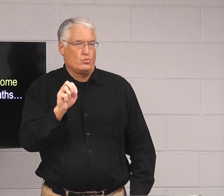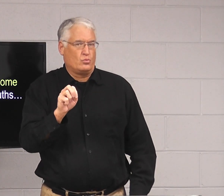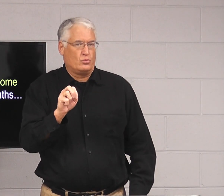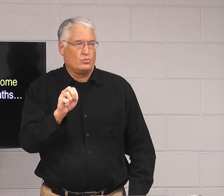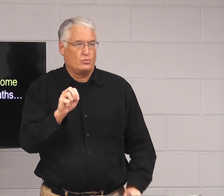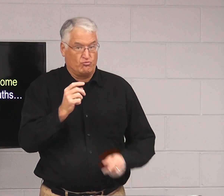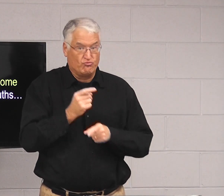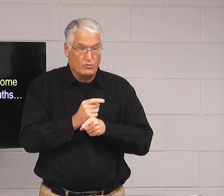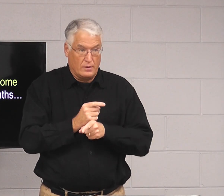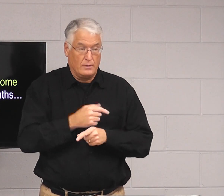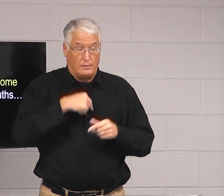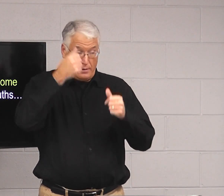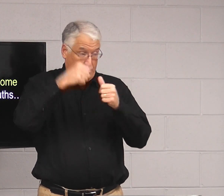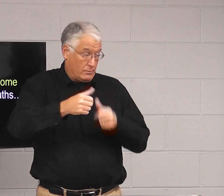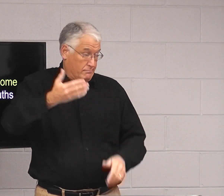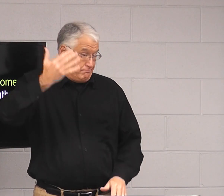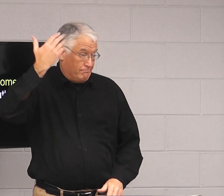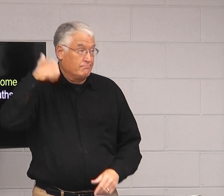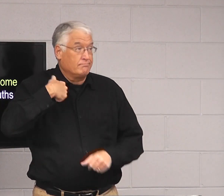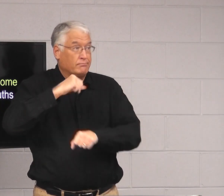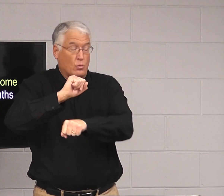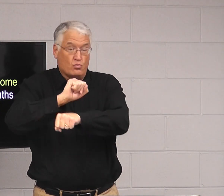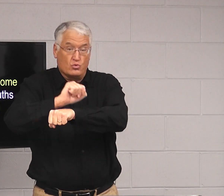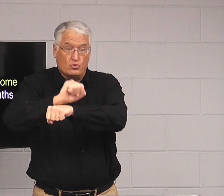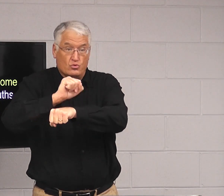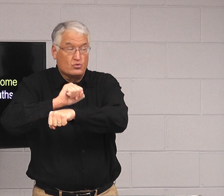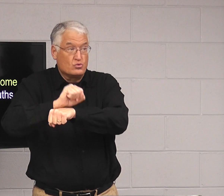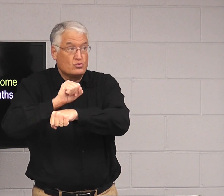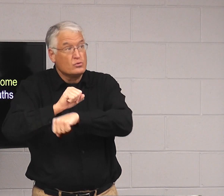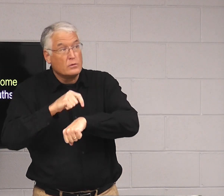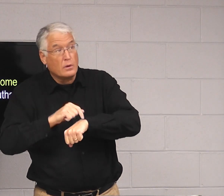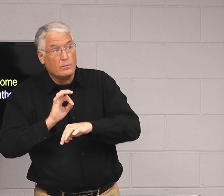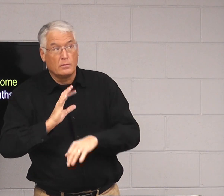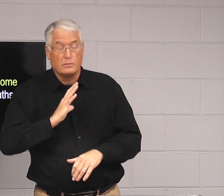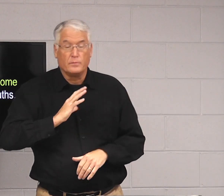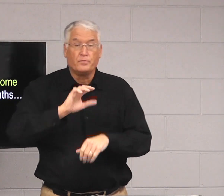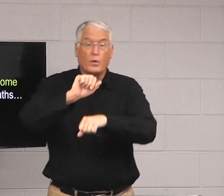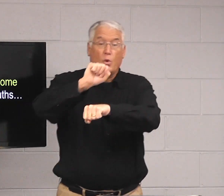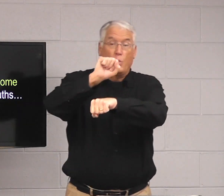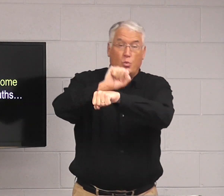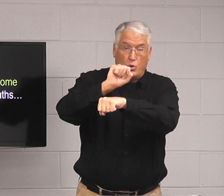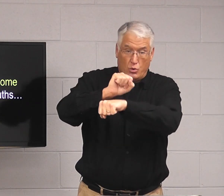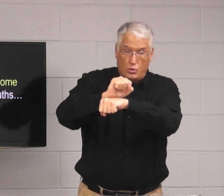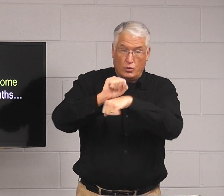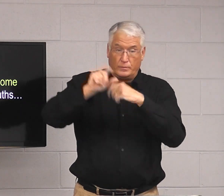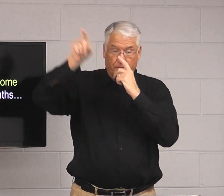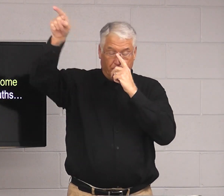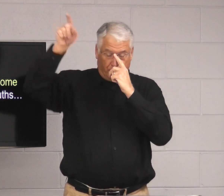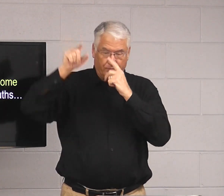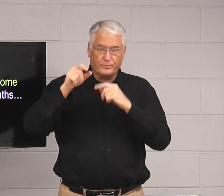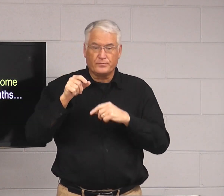person you are, right? And I remember a long time ago when I was working. I'm good on time. So working,